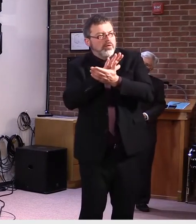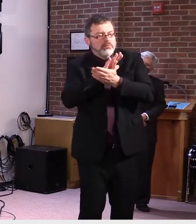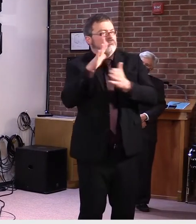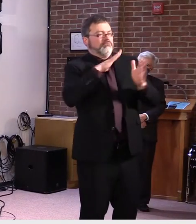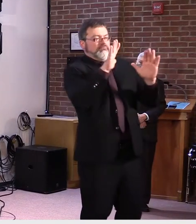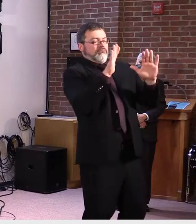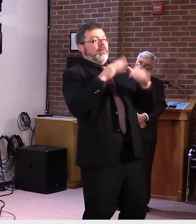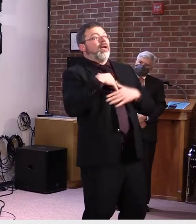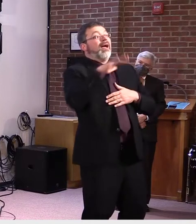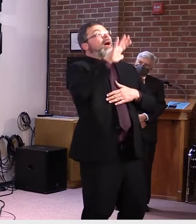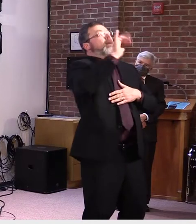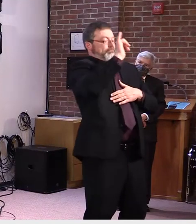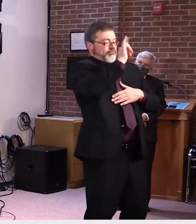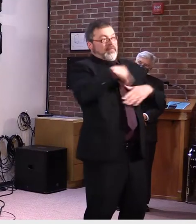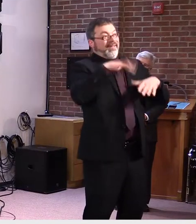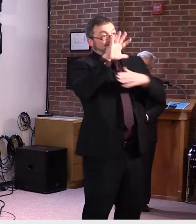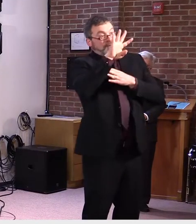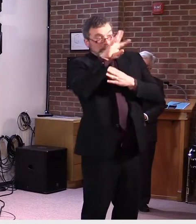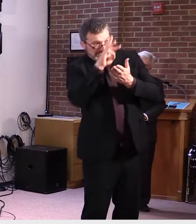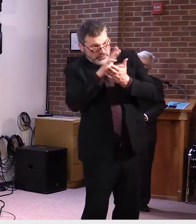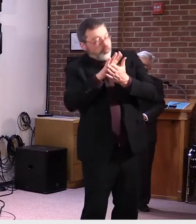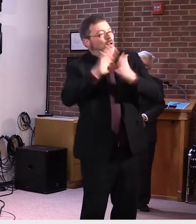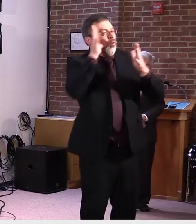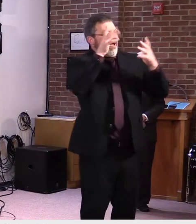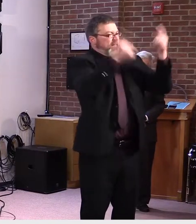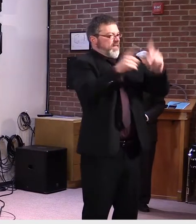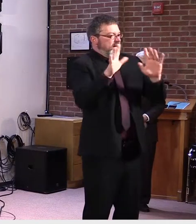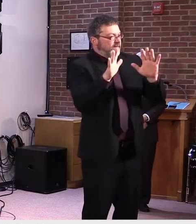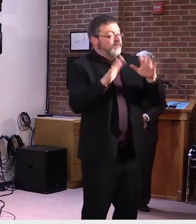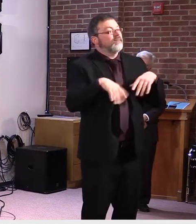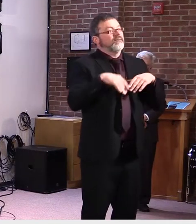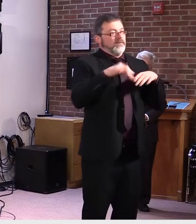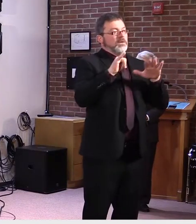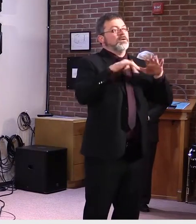Several districts are in the process of finalizing their plans this week.